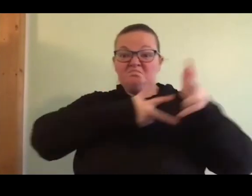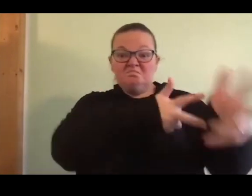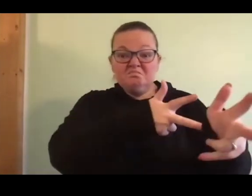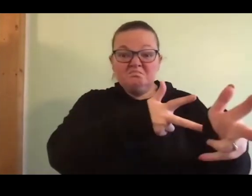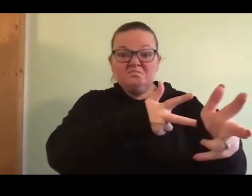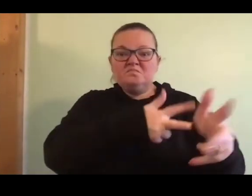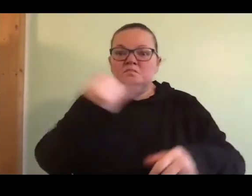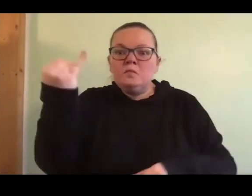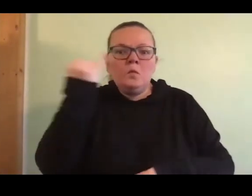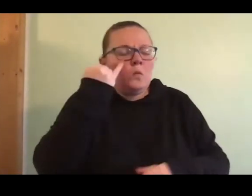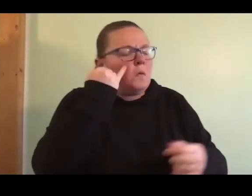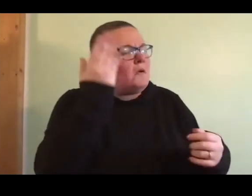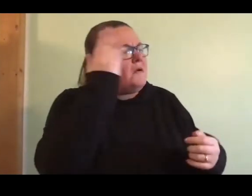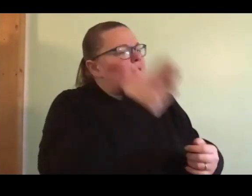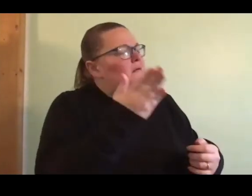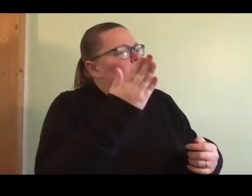Did That?